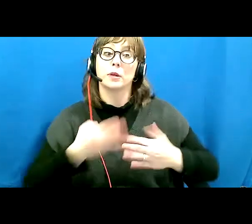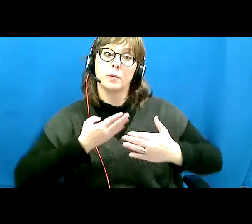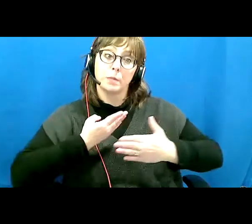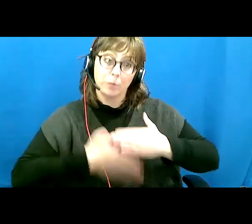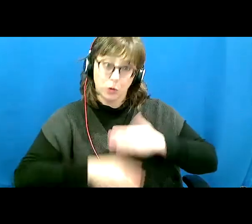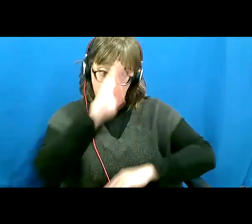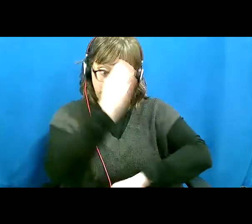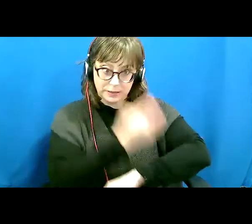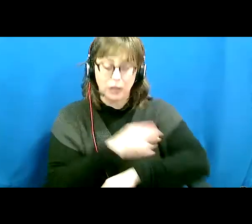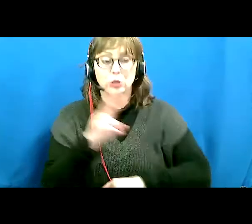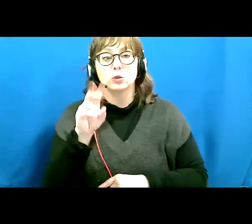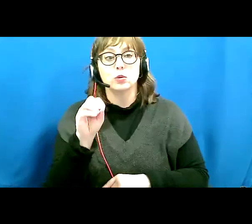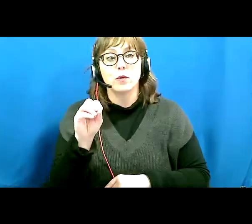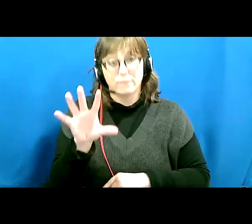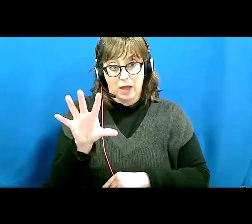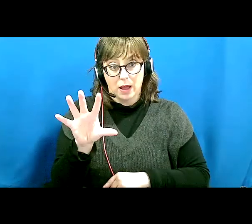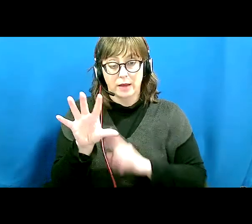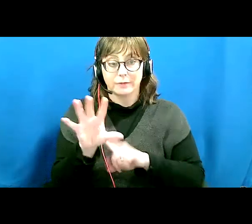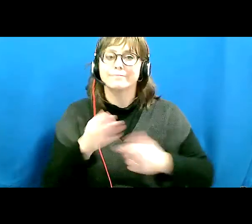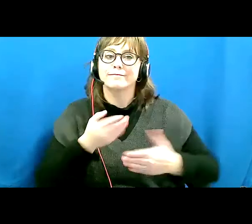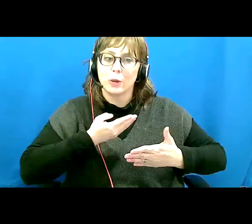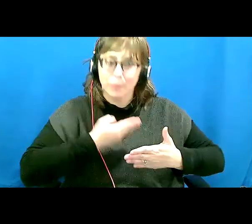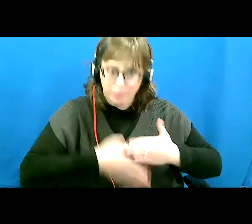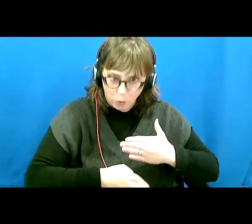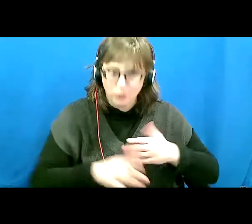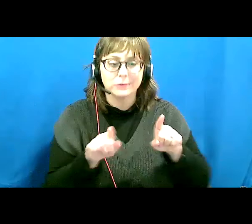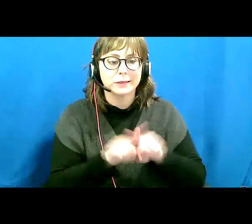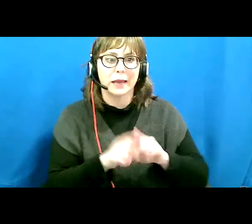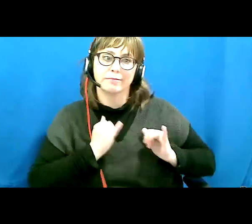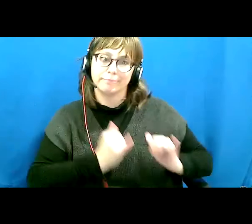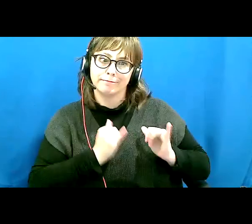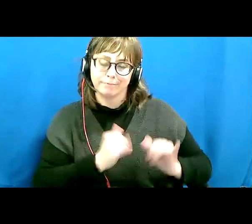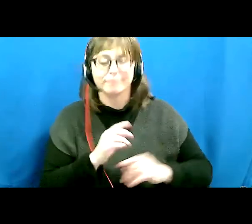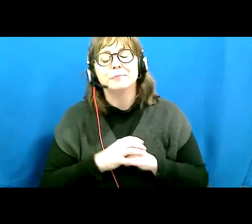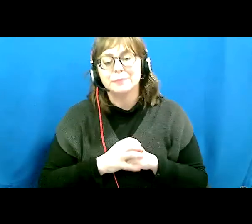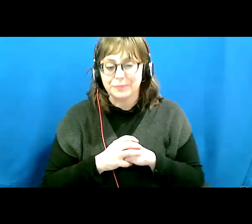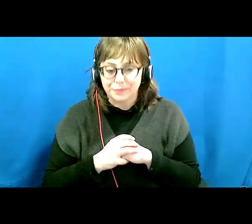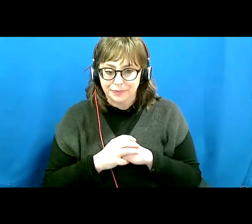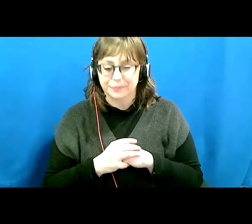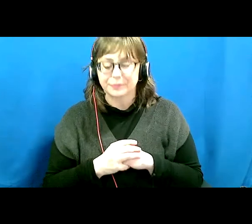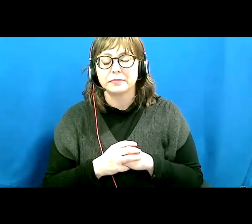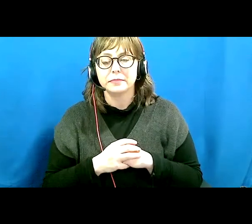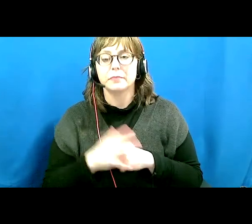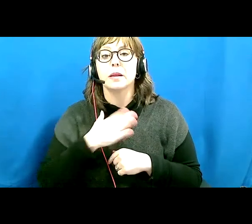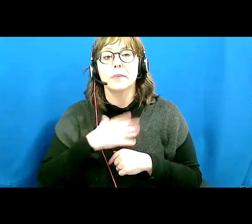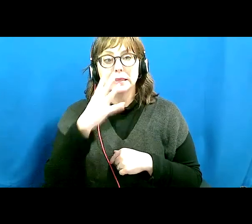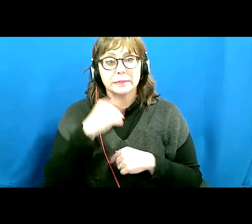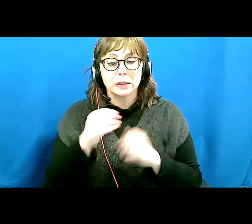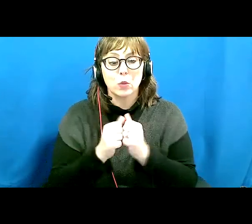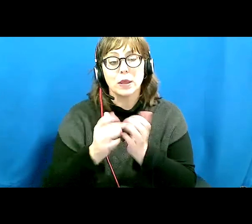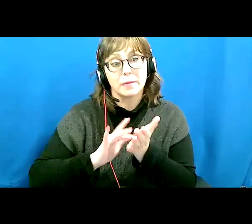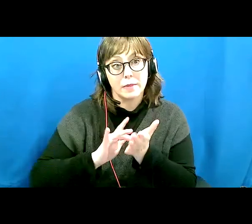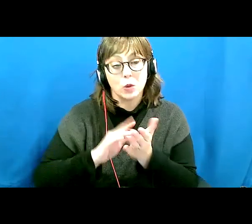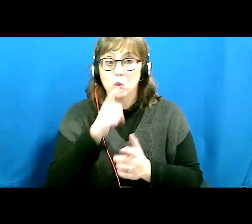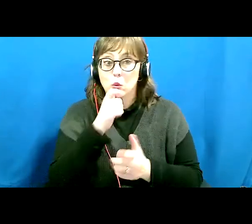2005, and like me, he was born with a chondroplasia. Although the experience that I had with the medical staff who delivered my